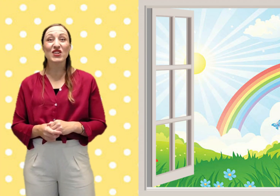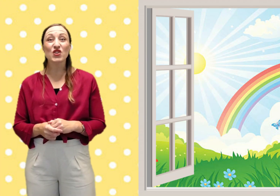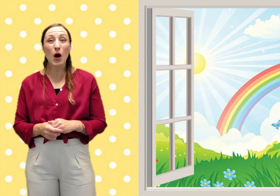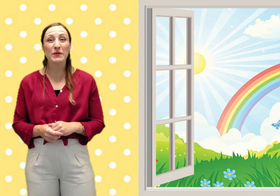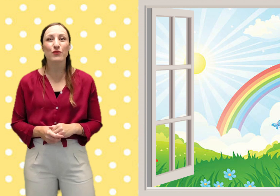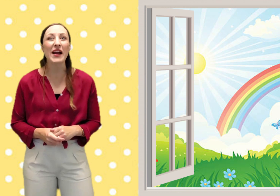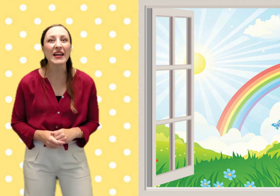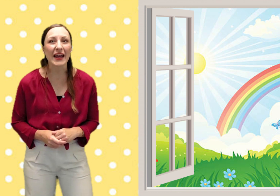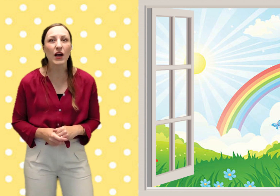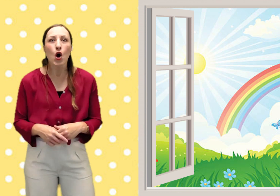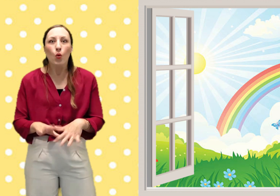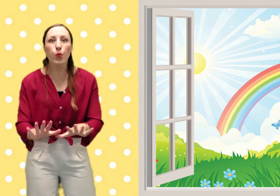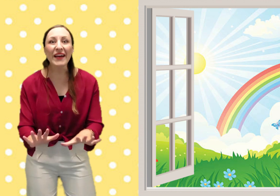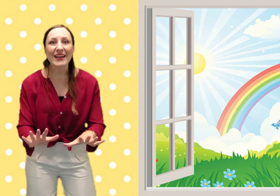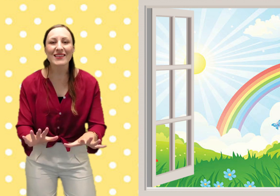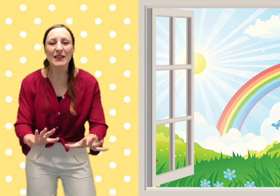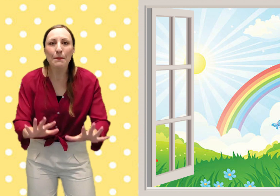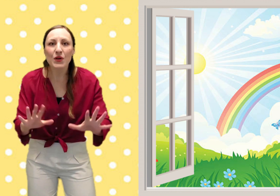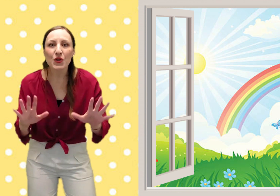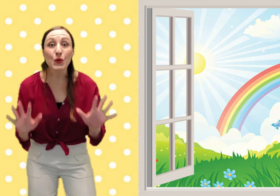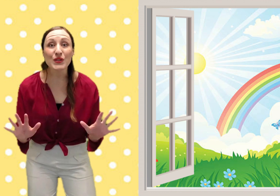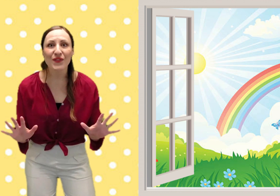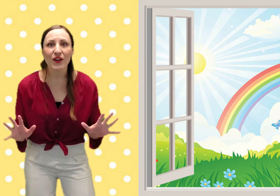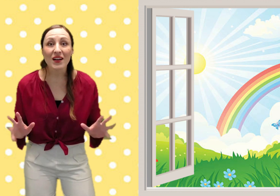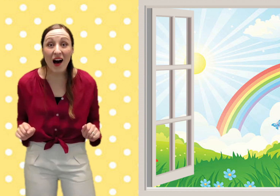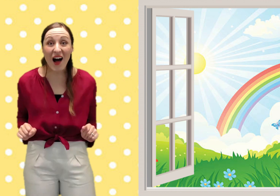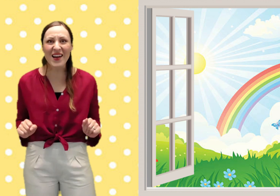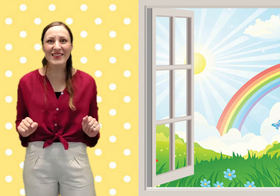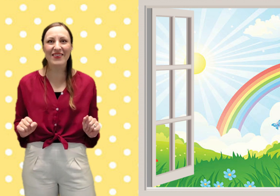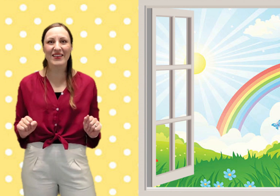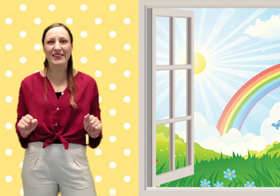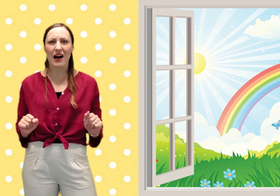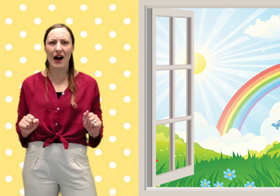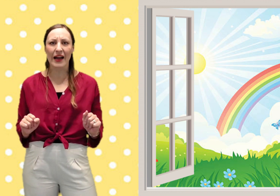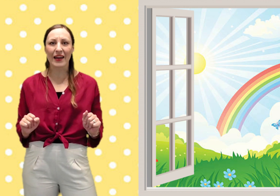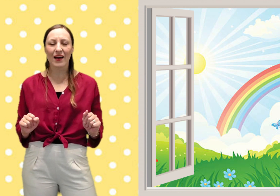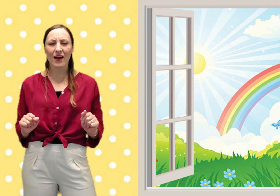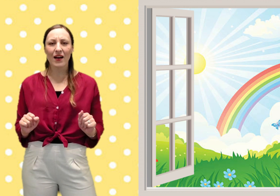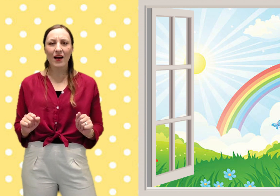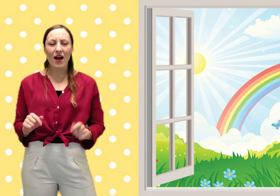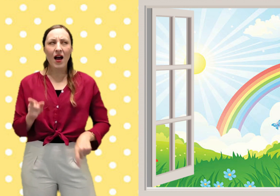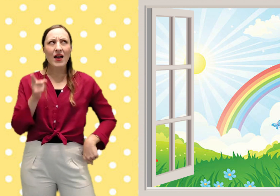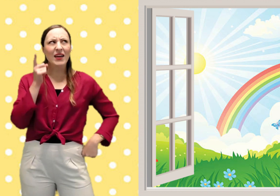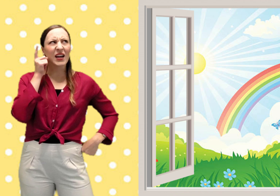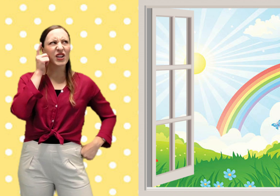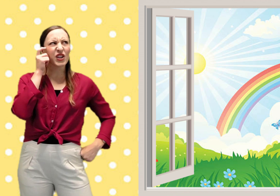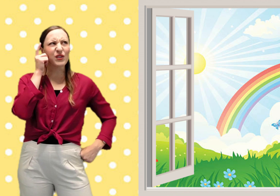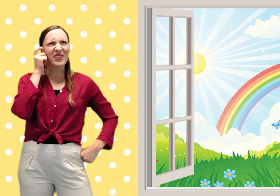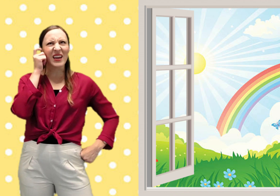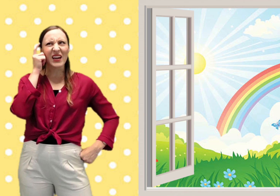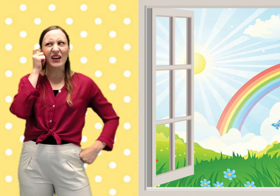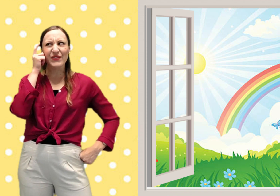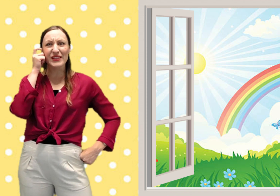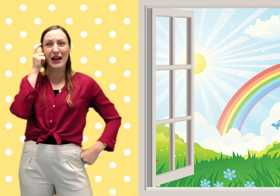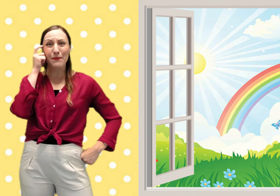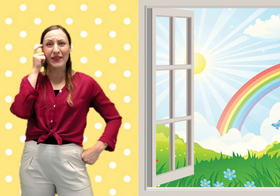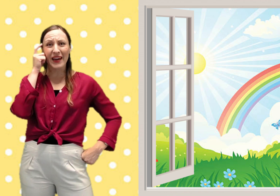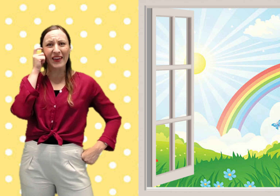has stopped raining we can see beautiful colors in the sky can you think of something